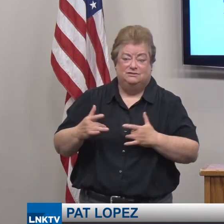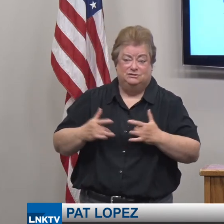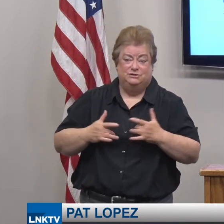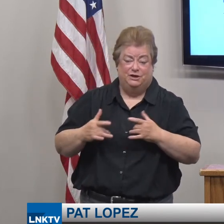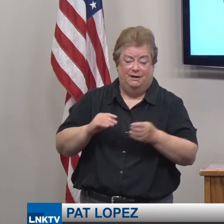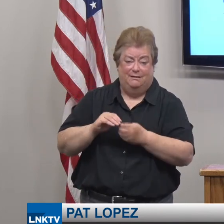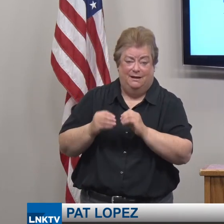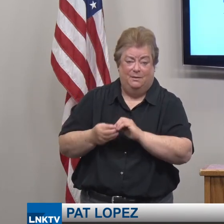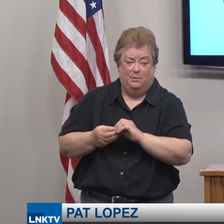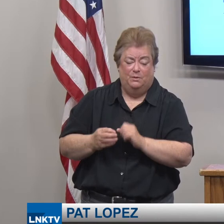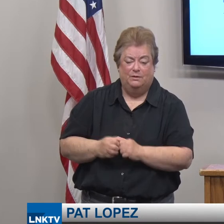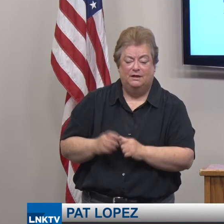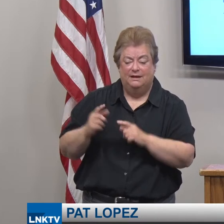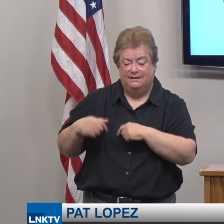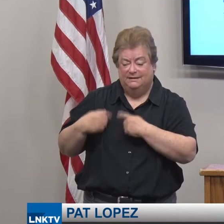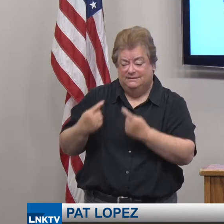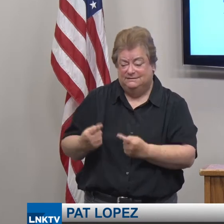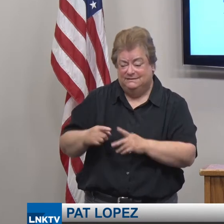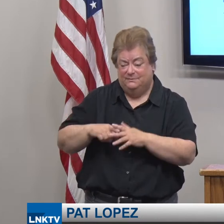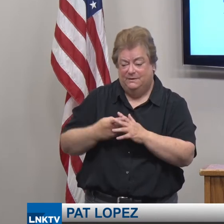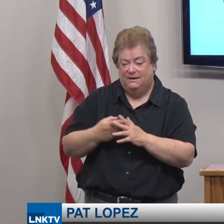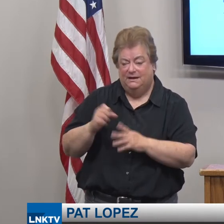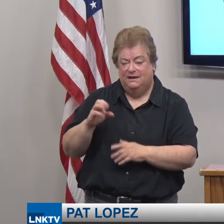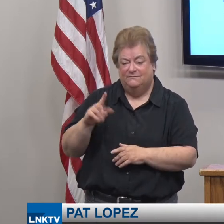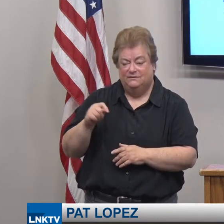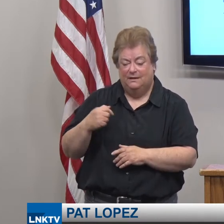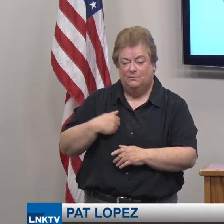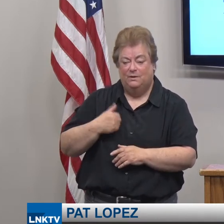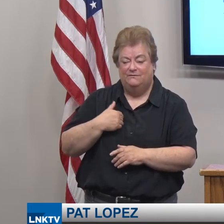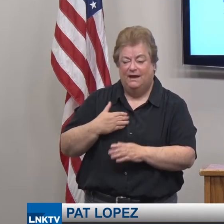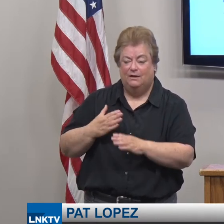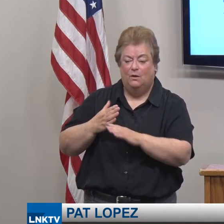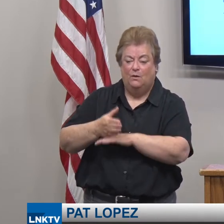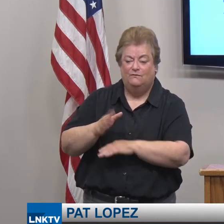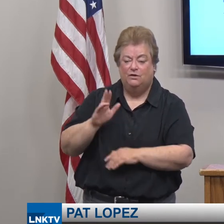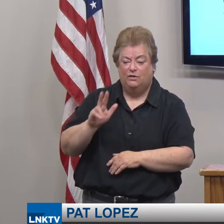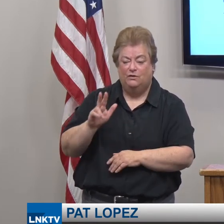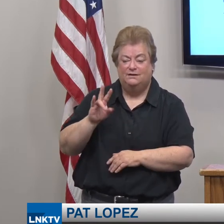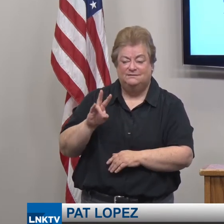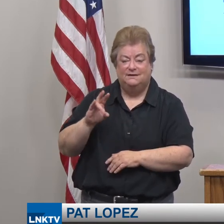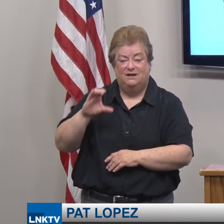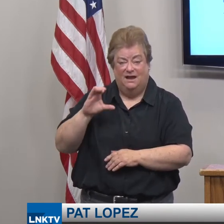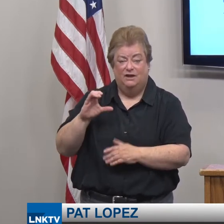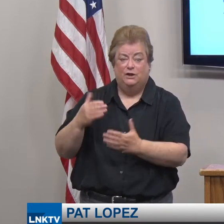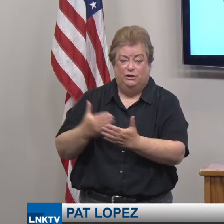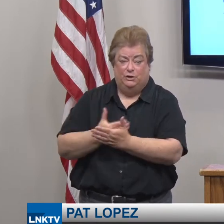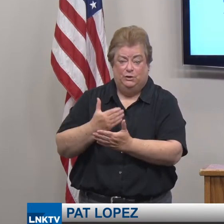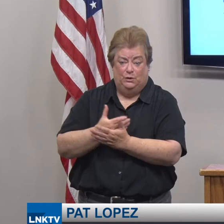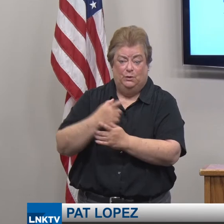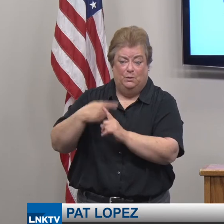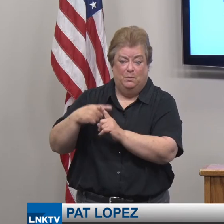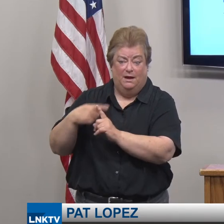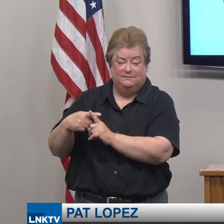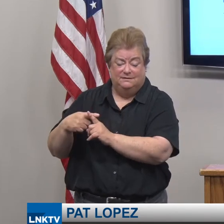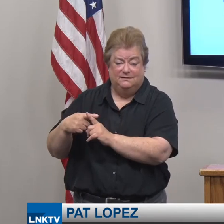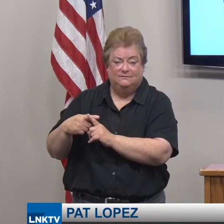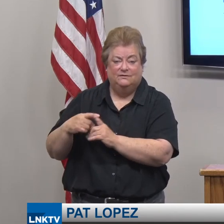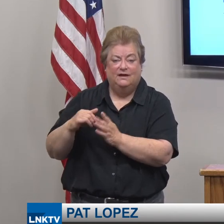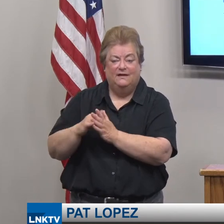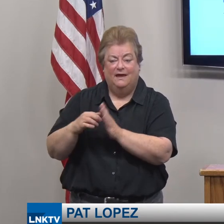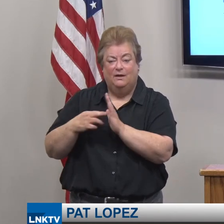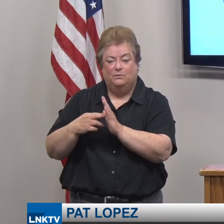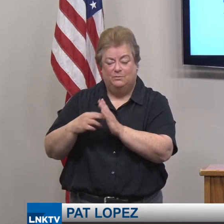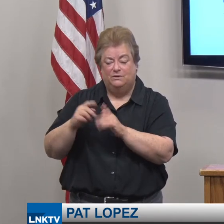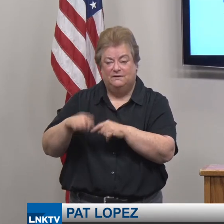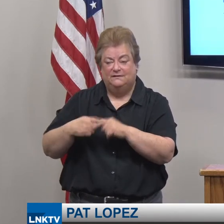Since the beginning of September we have had over 3,700 new cases. This represents about 50